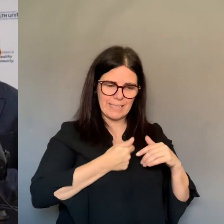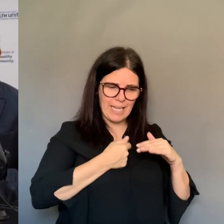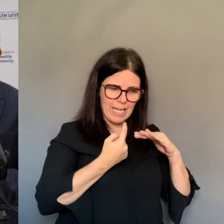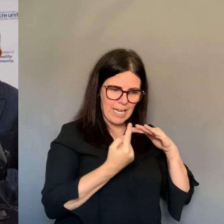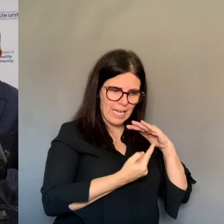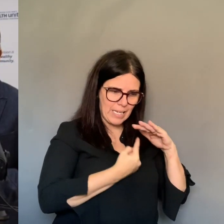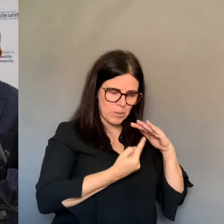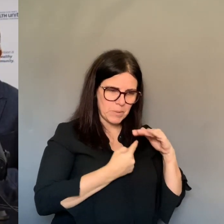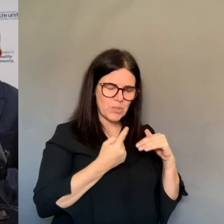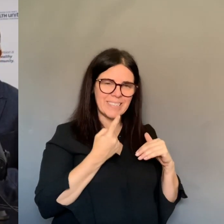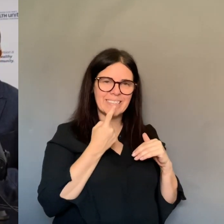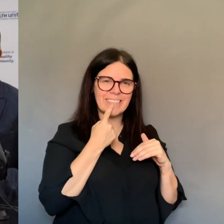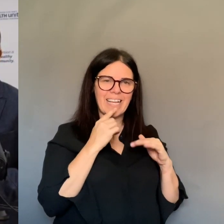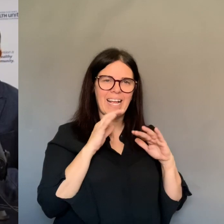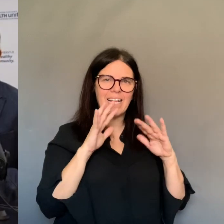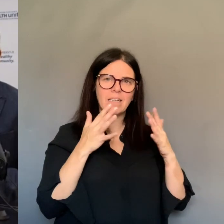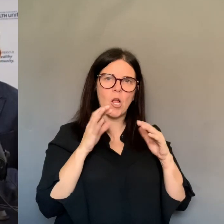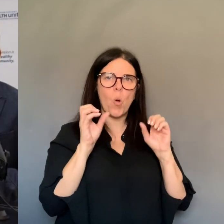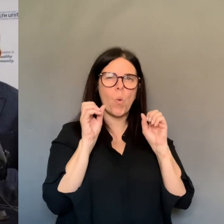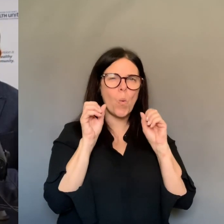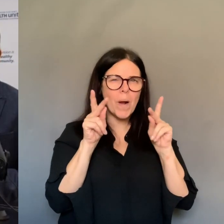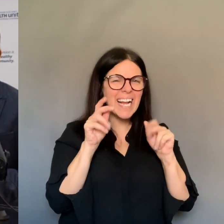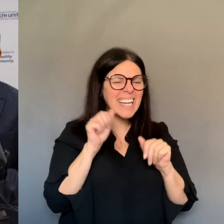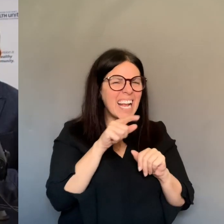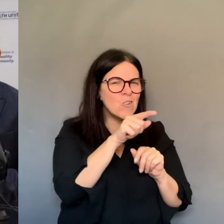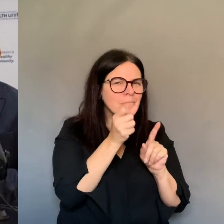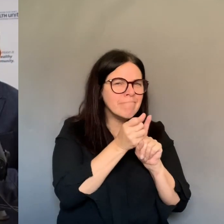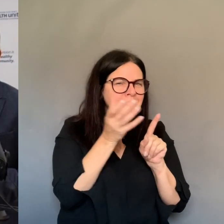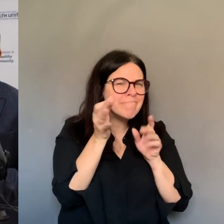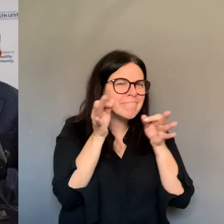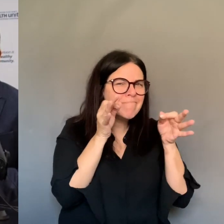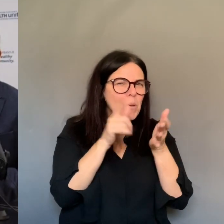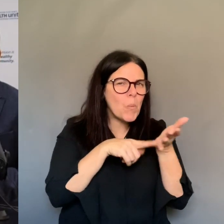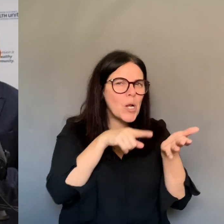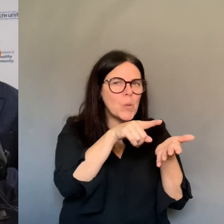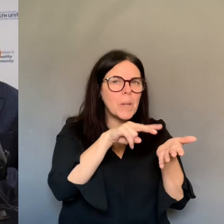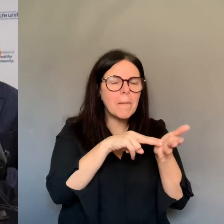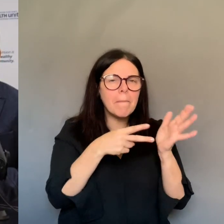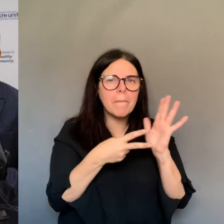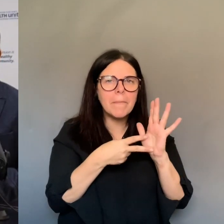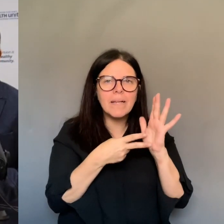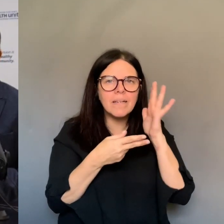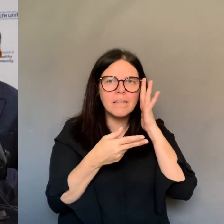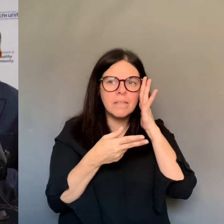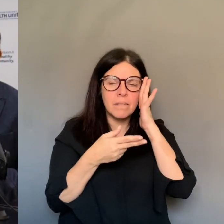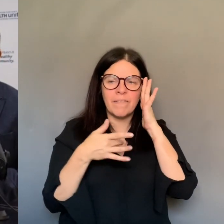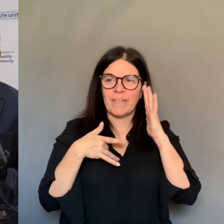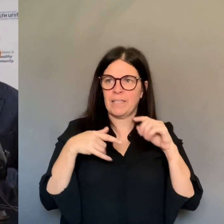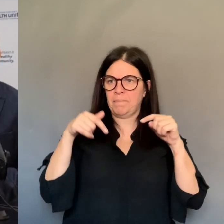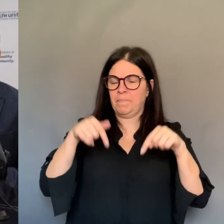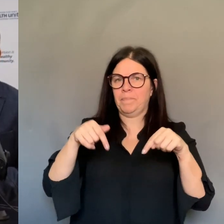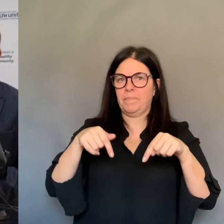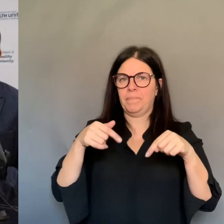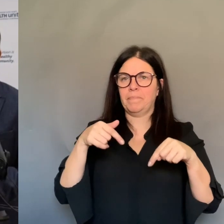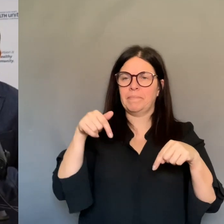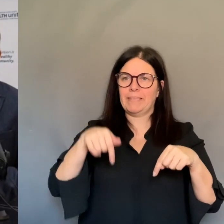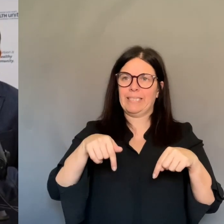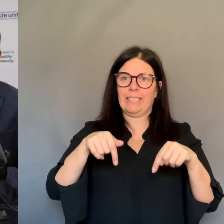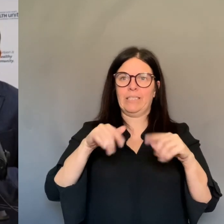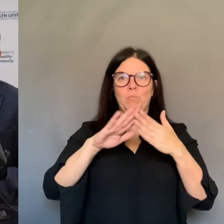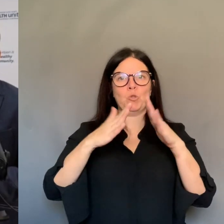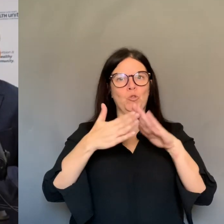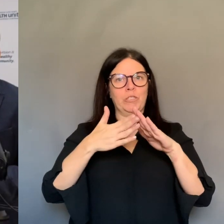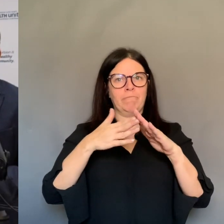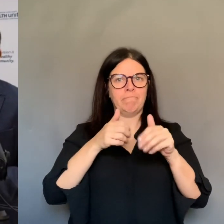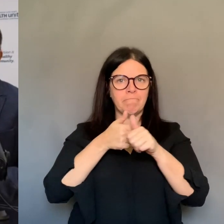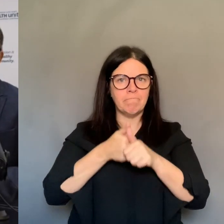fewer cases than Linder does. Again, we're a border city. But overall, how would you rate the community in terms of self-isolating and dealing